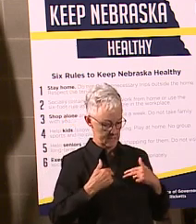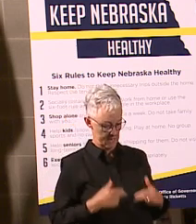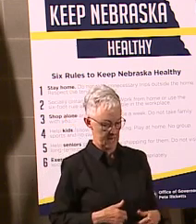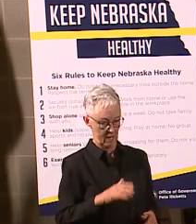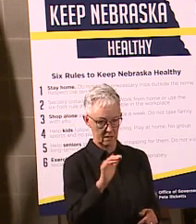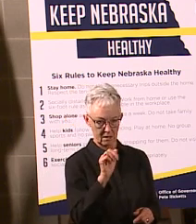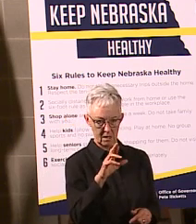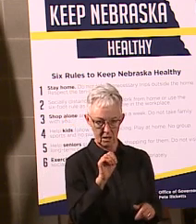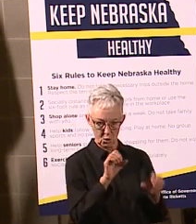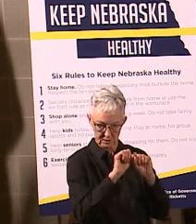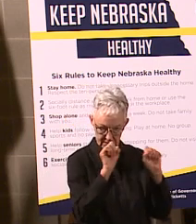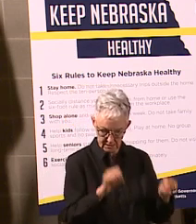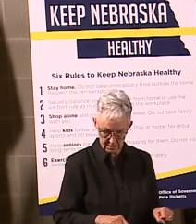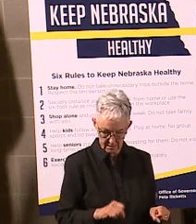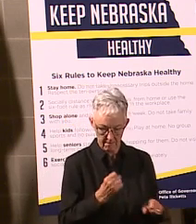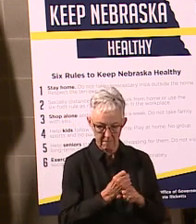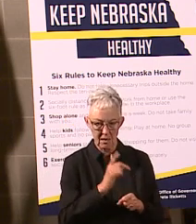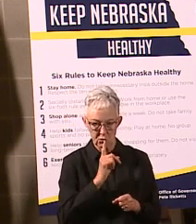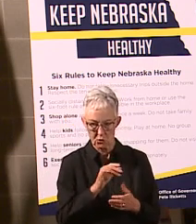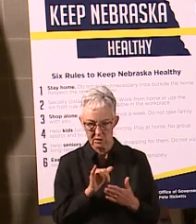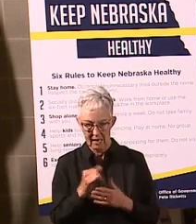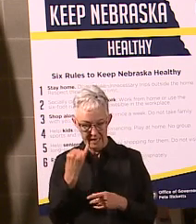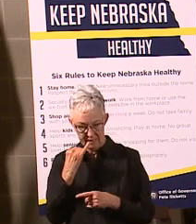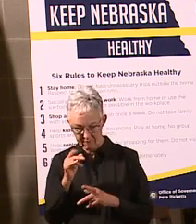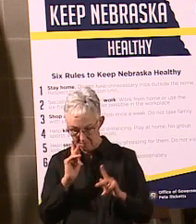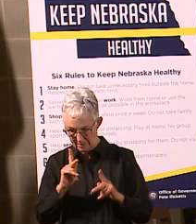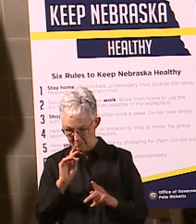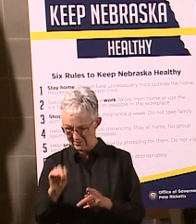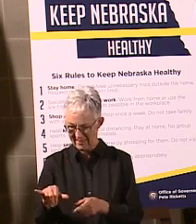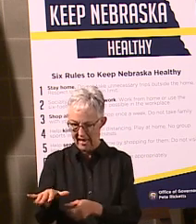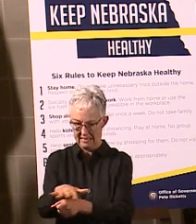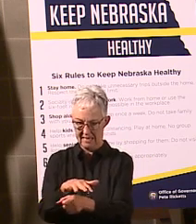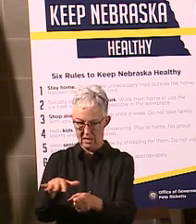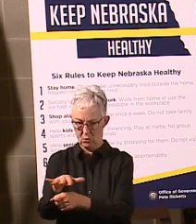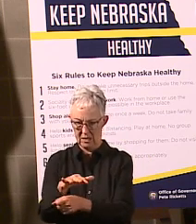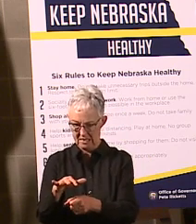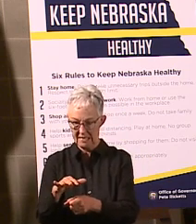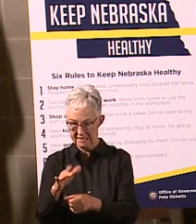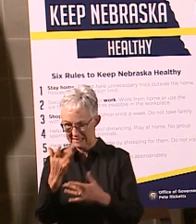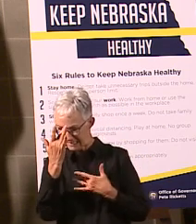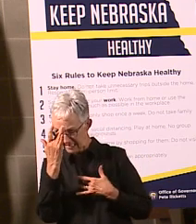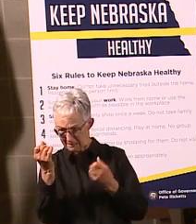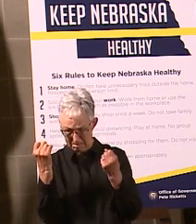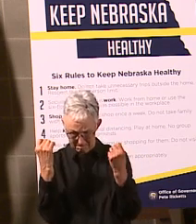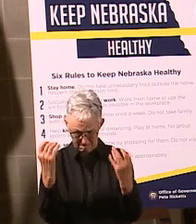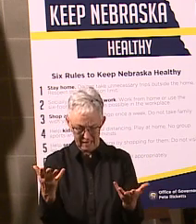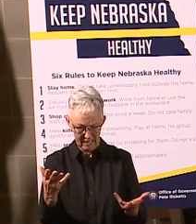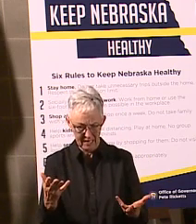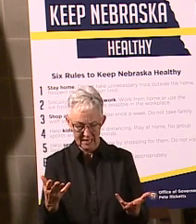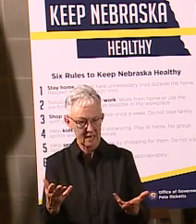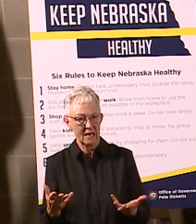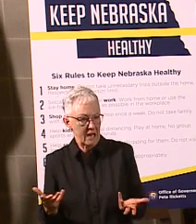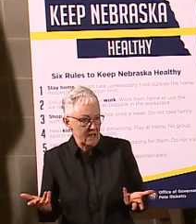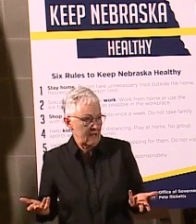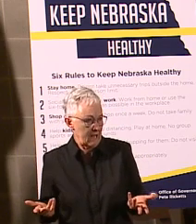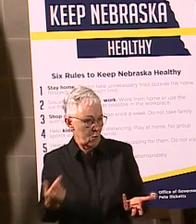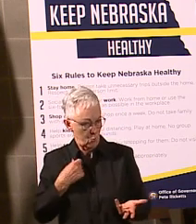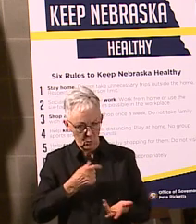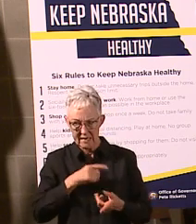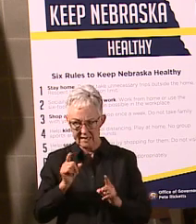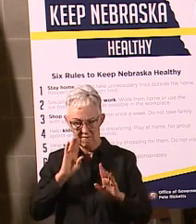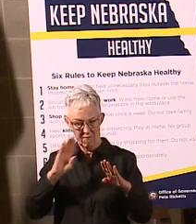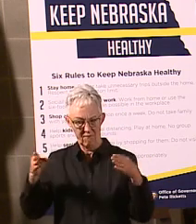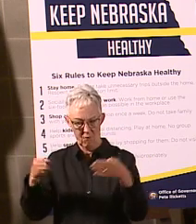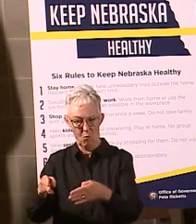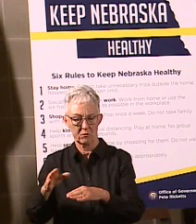provide more accommodation for folks there. Those are other things we would use that testing for. But just case counts rising is not a very good indicator because as we test more,